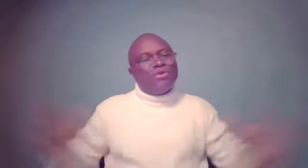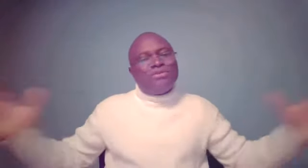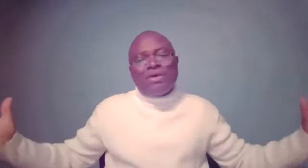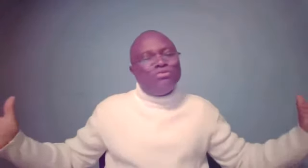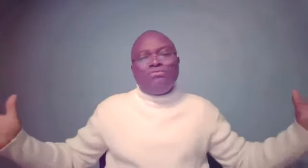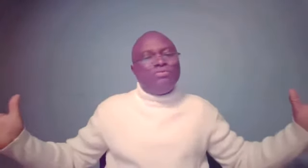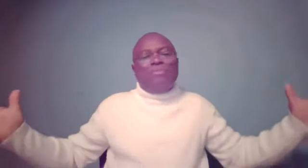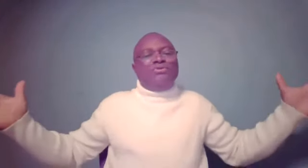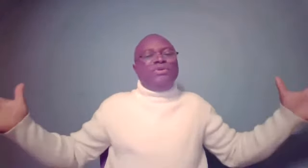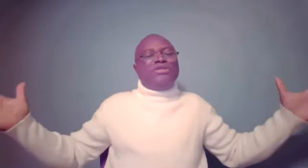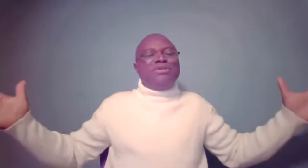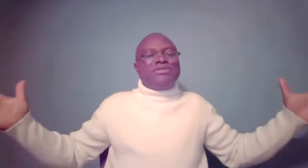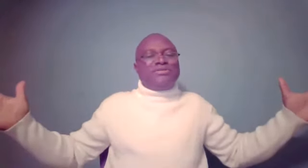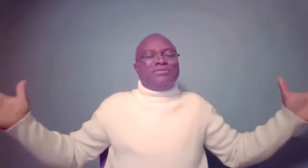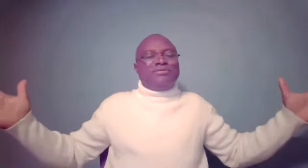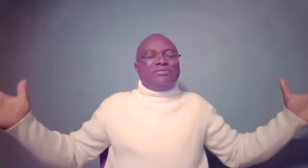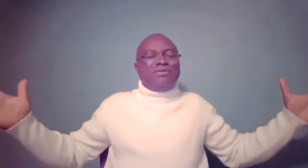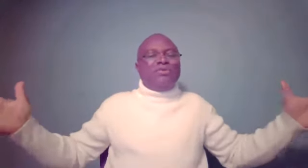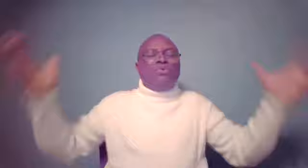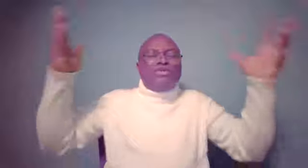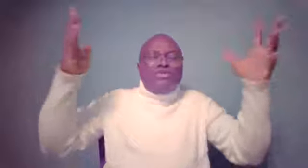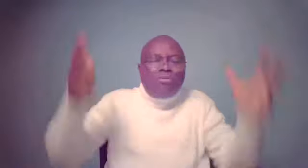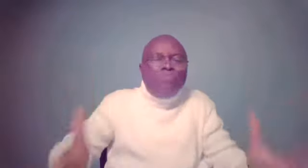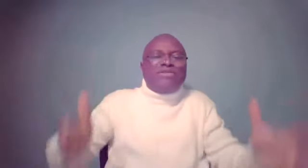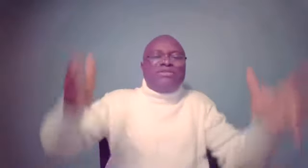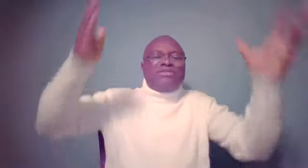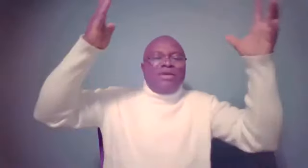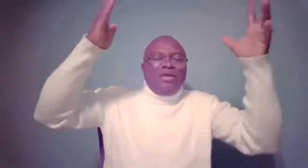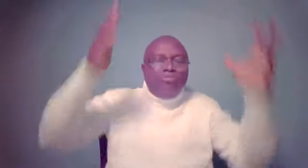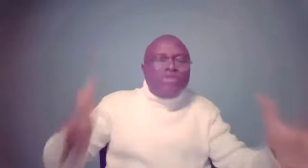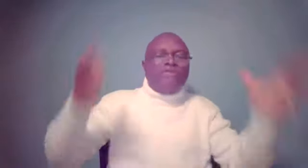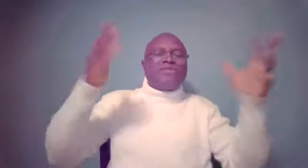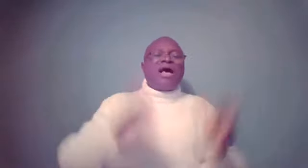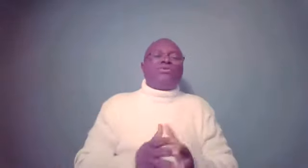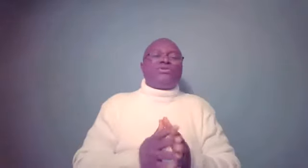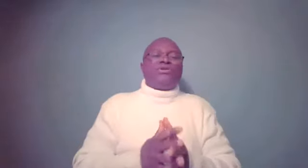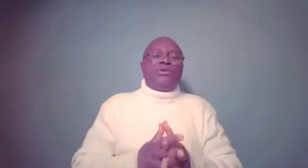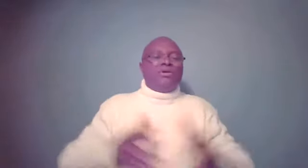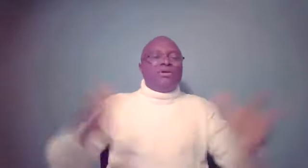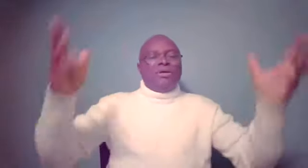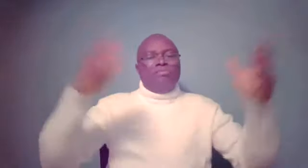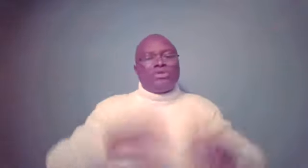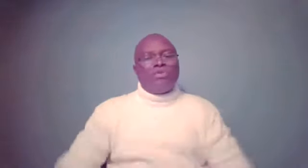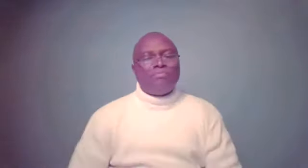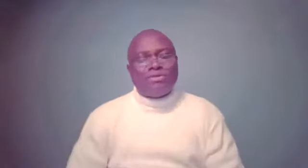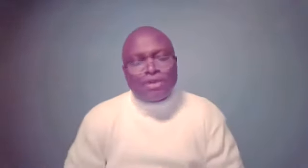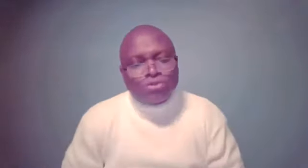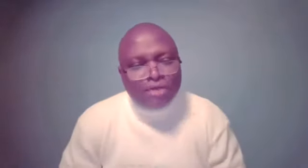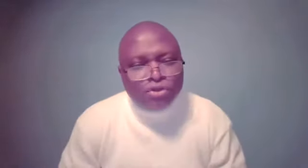was about doing his business. He was doing his normal business in Potiphar's house and Potiphar's wife showed